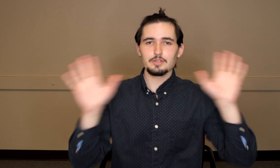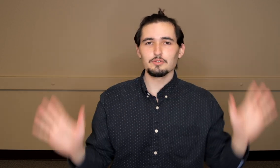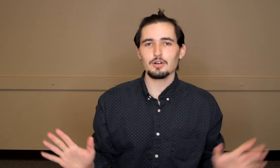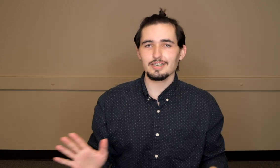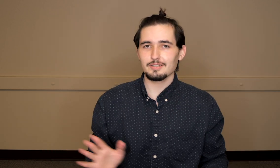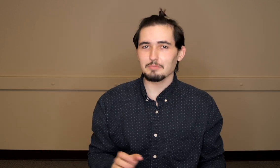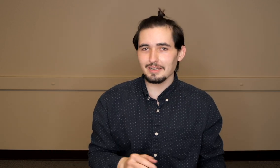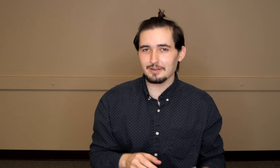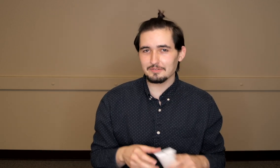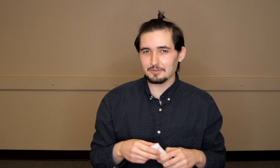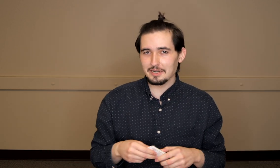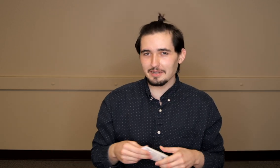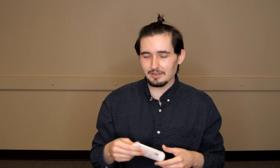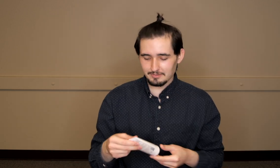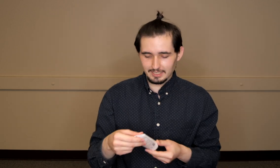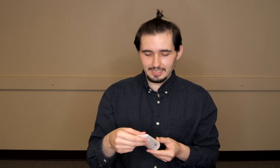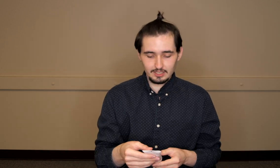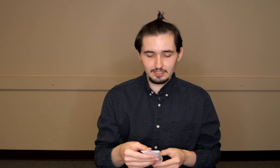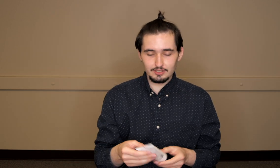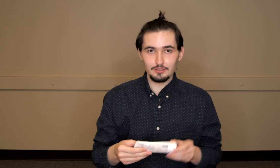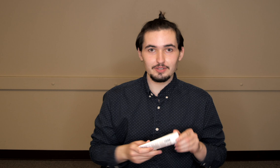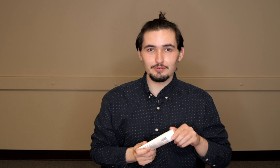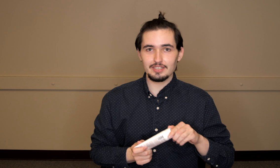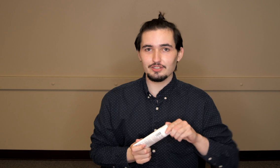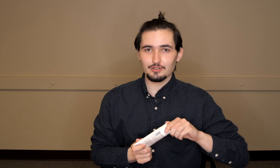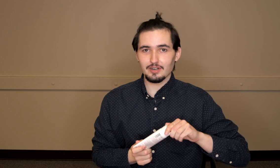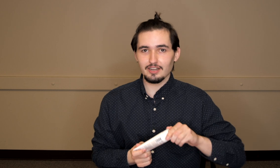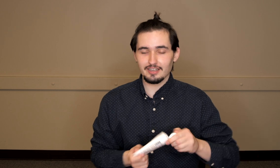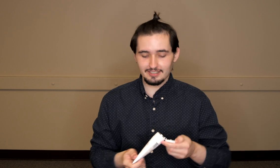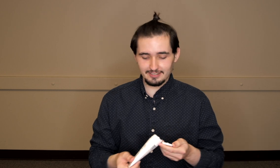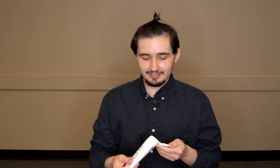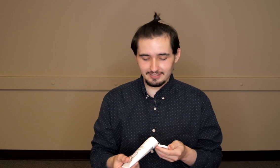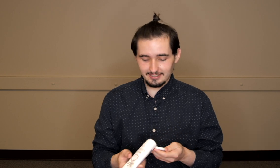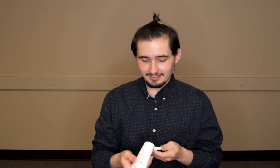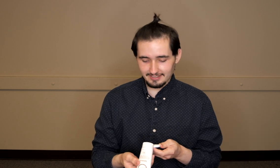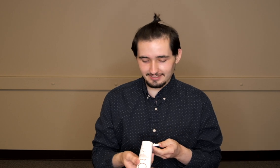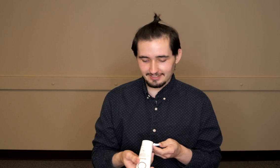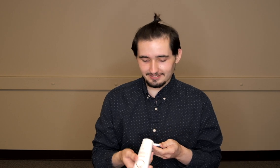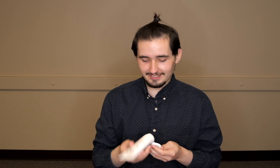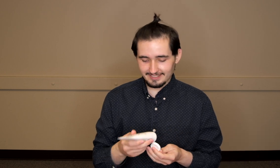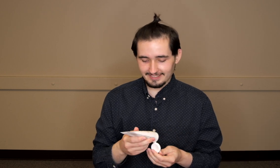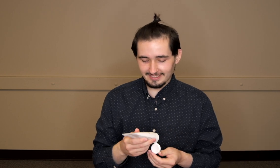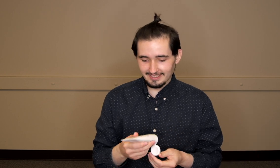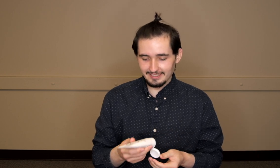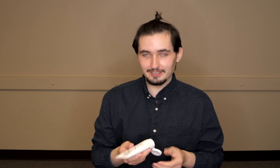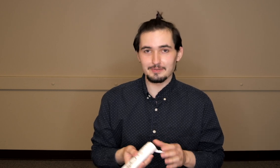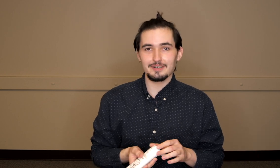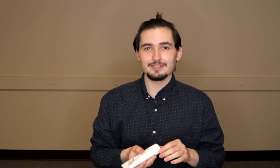ignore my hair for right now so that we can try this sunscreen. Oh my gosh